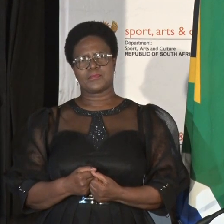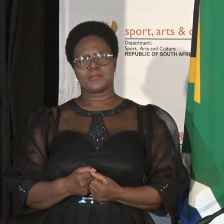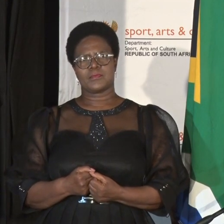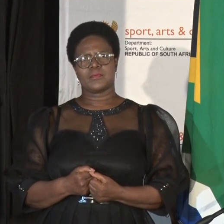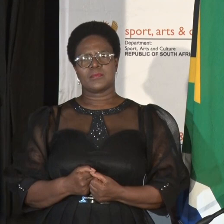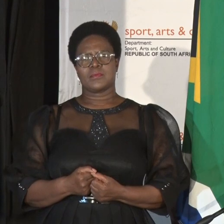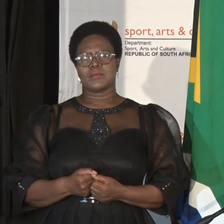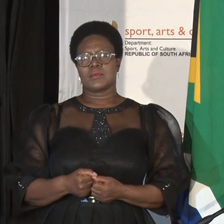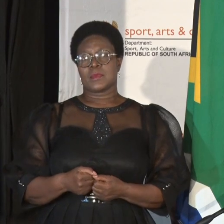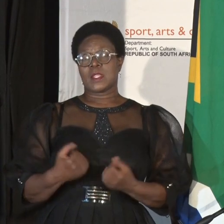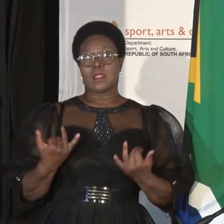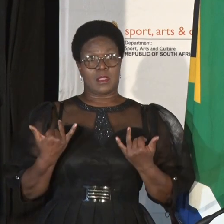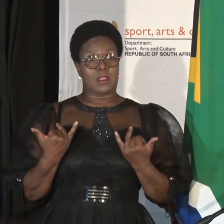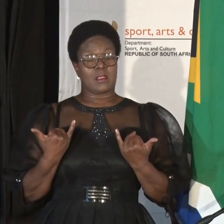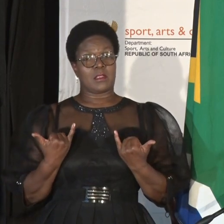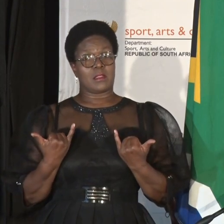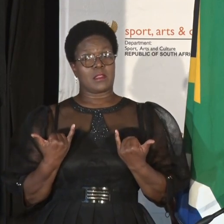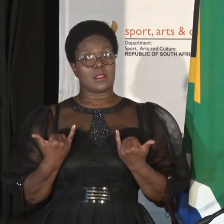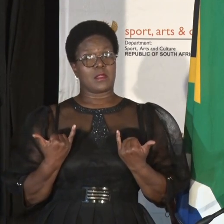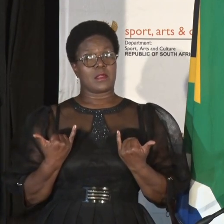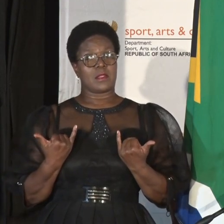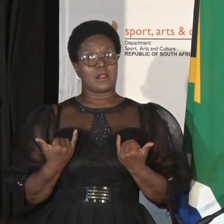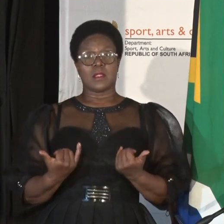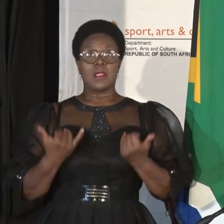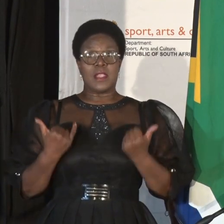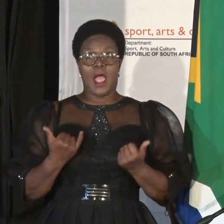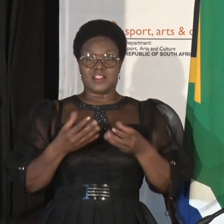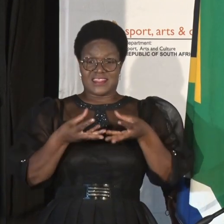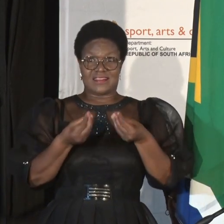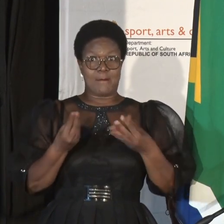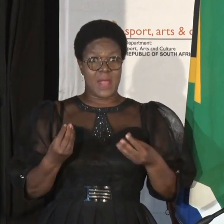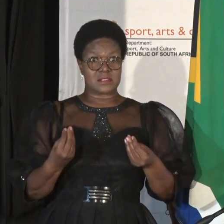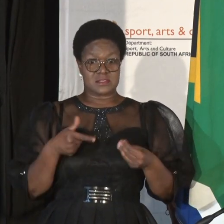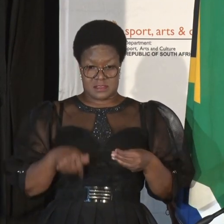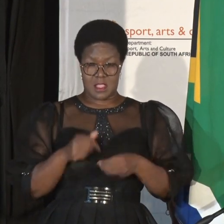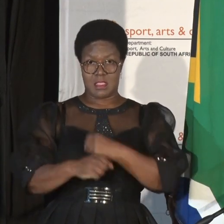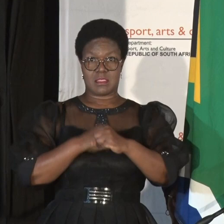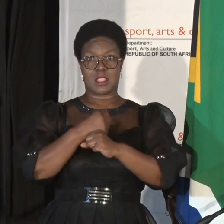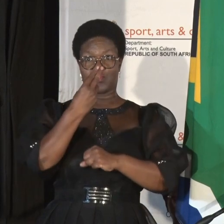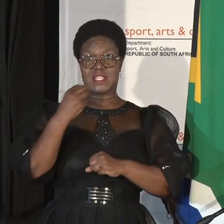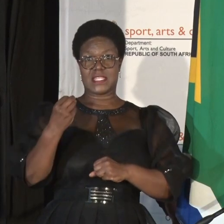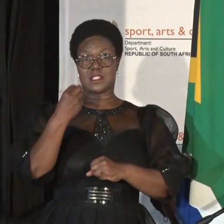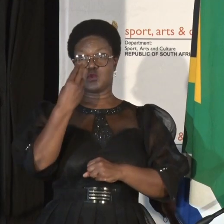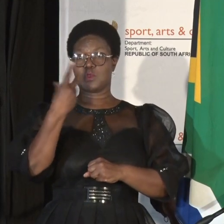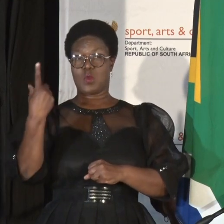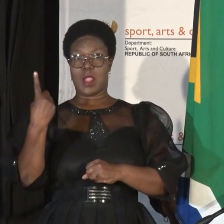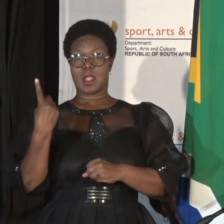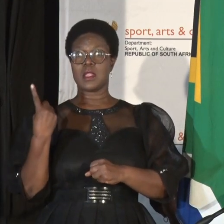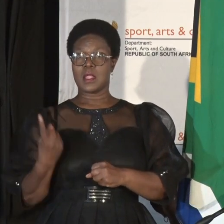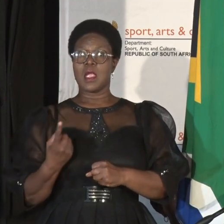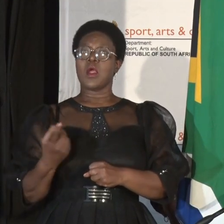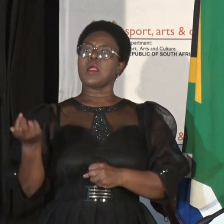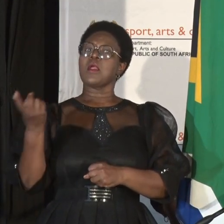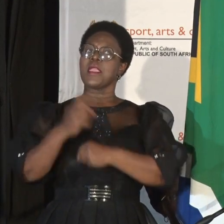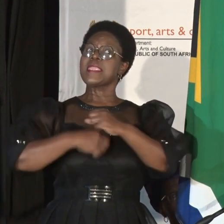The latest SA Household Survey 2021, which is a regular survey that gives an